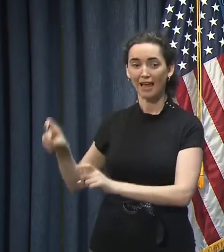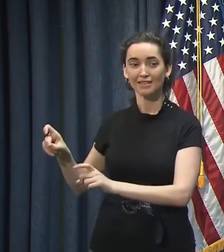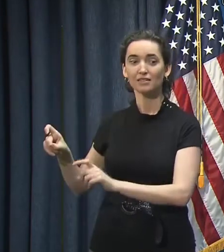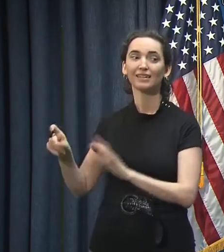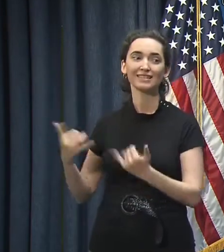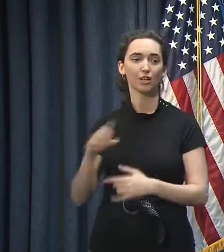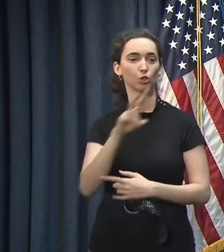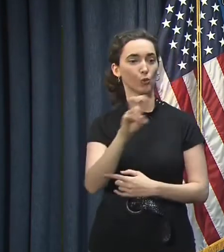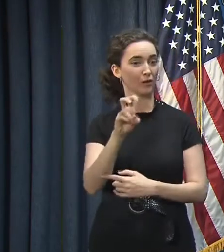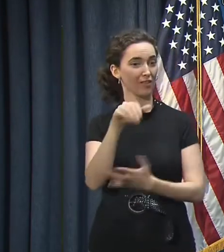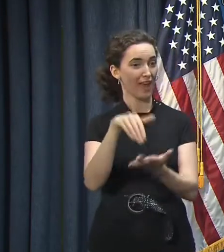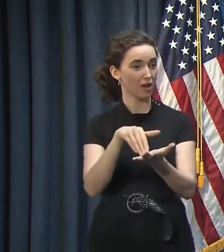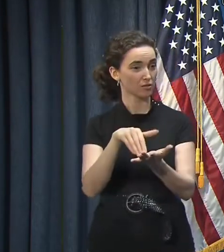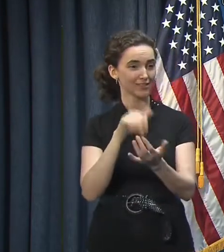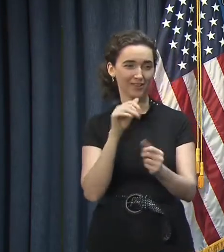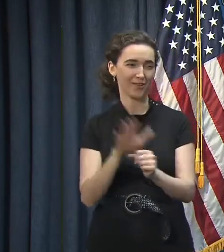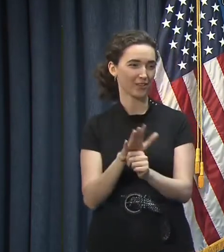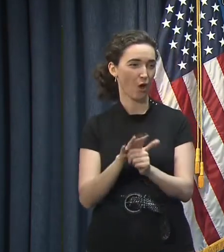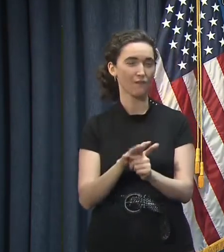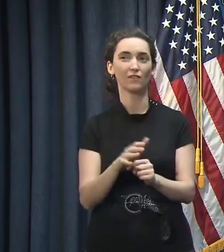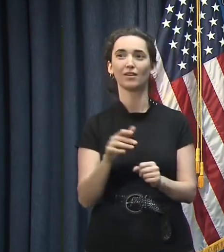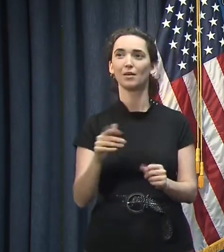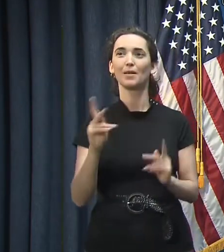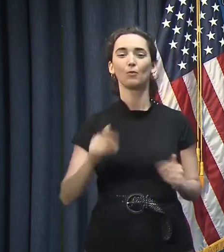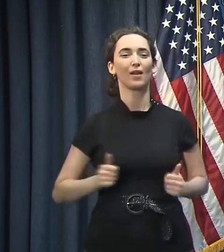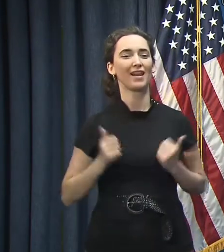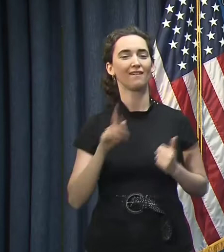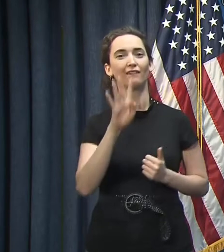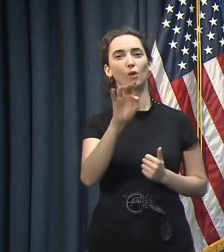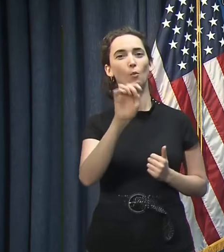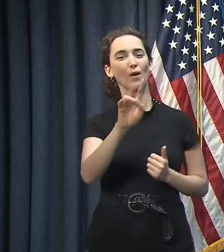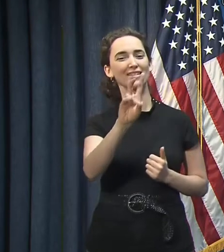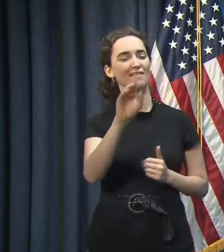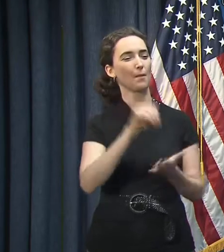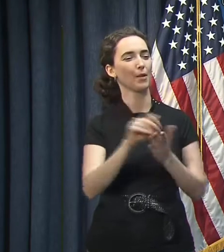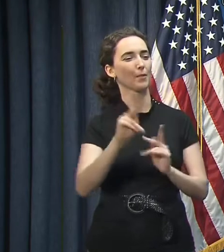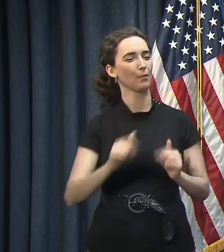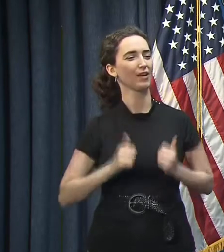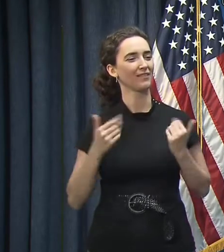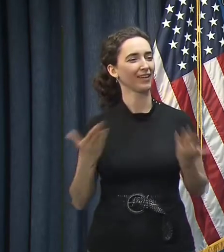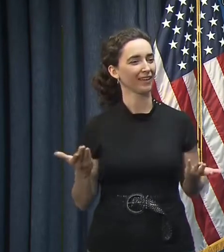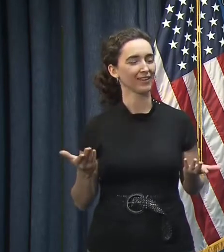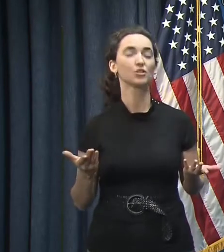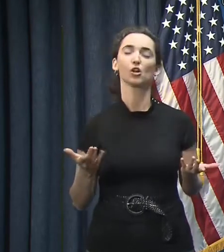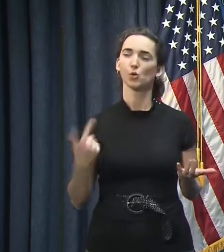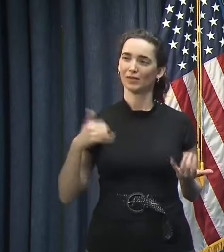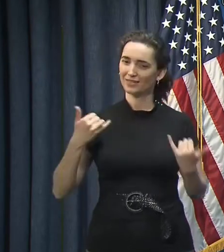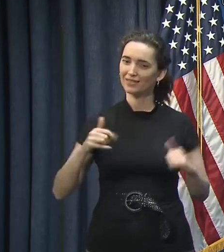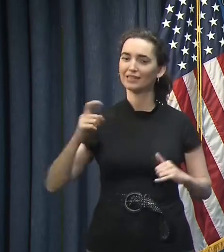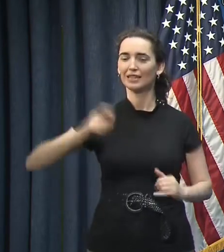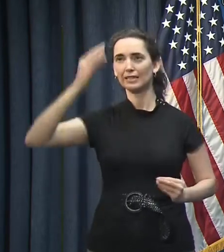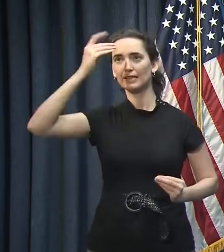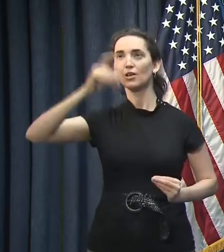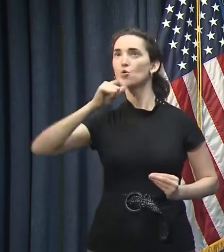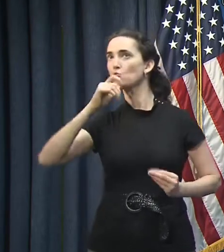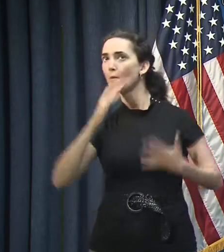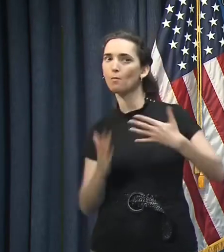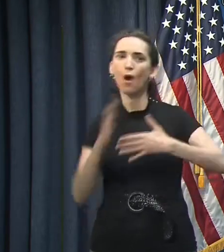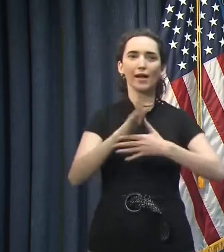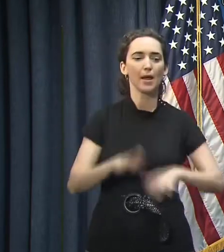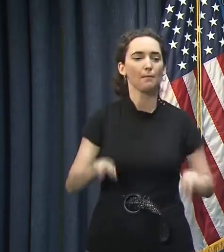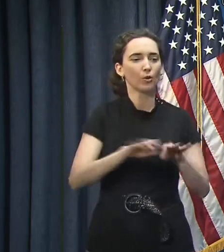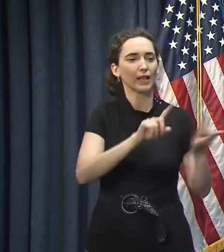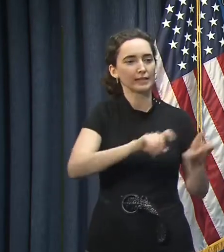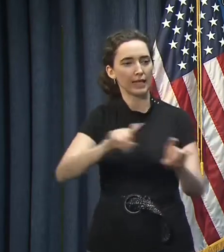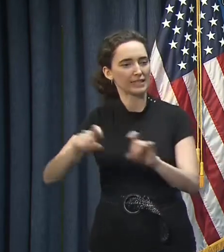200,000 is still not enough to test 4.7 million Louisianans. So we still need to be thinking about whose priority for testing, making